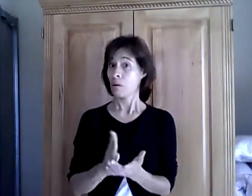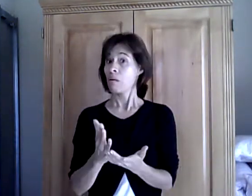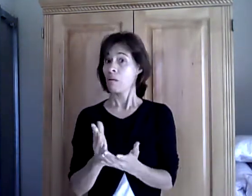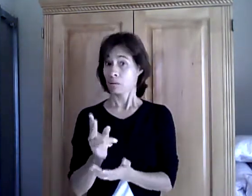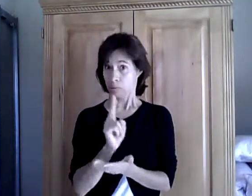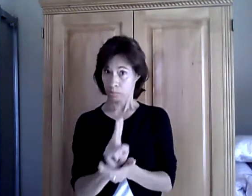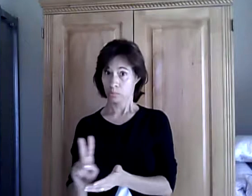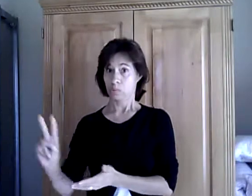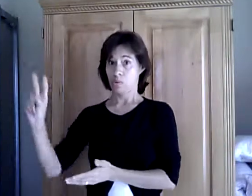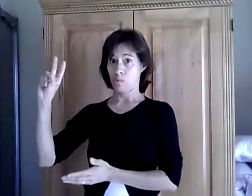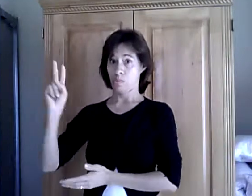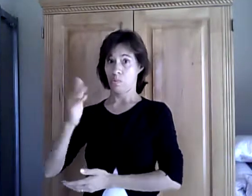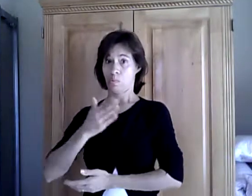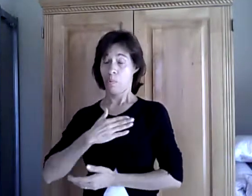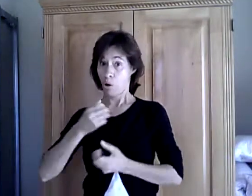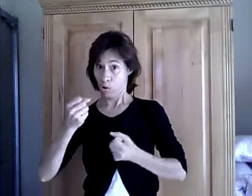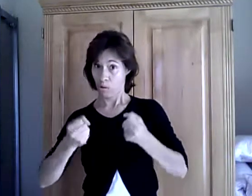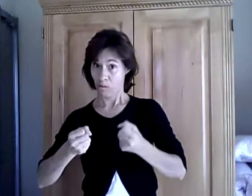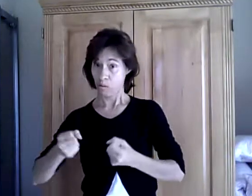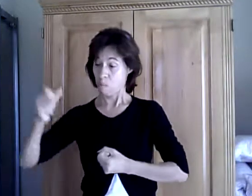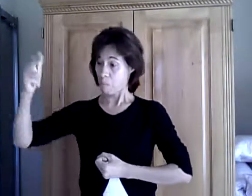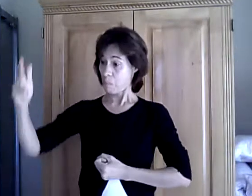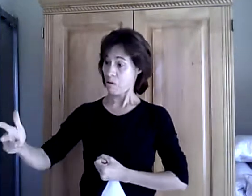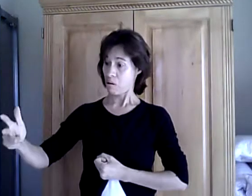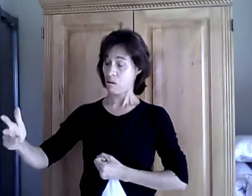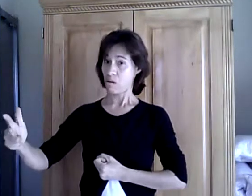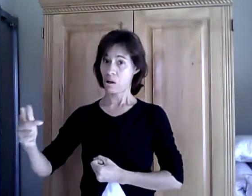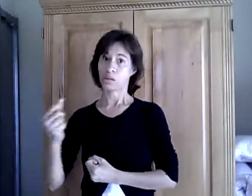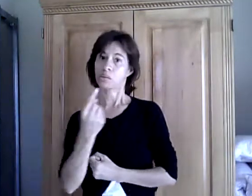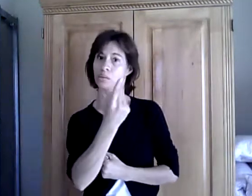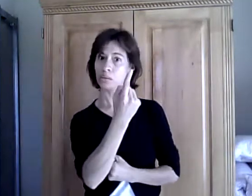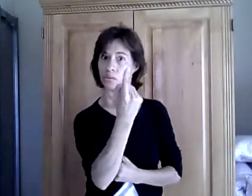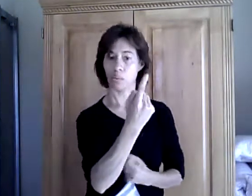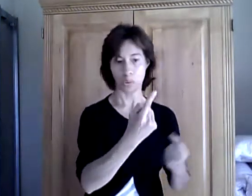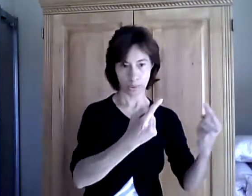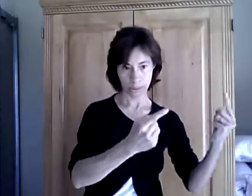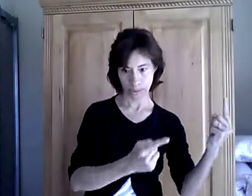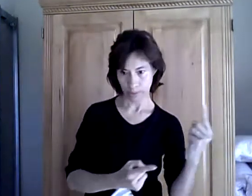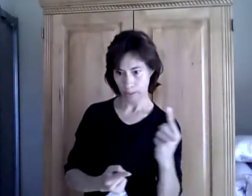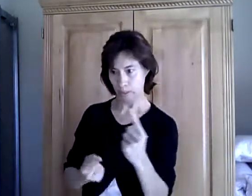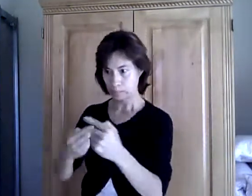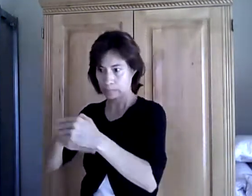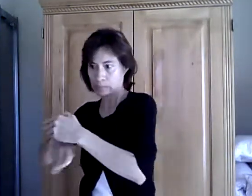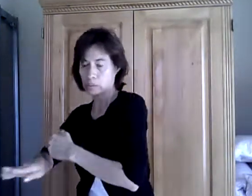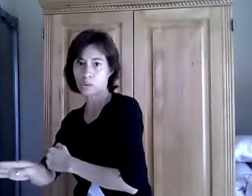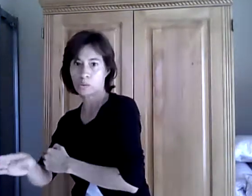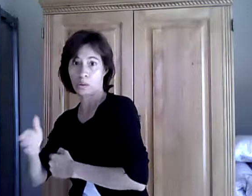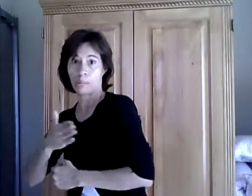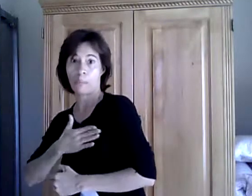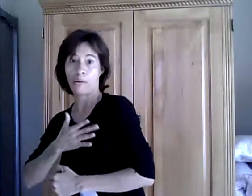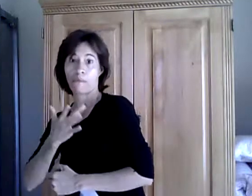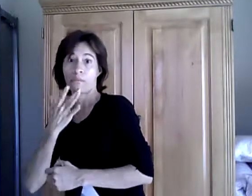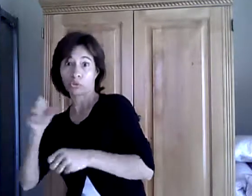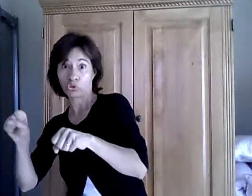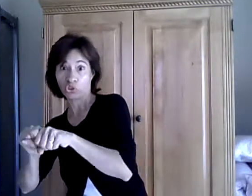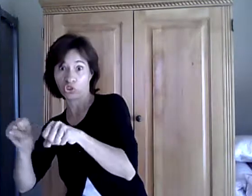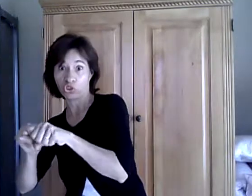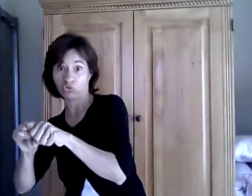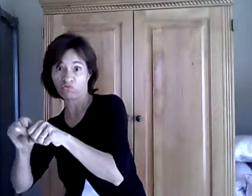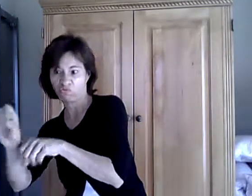really this shoe shopping was a necessity anyway after shopping we went to one of my favorite restaurants